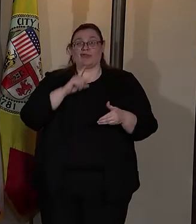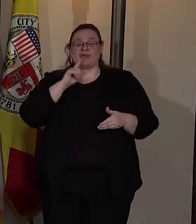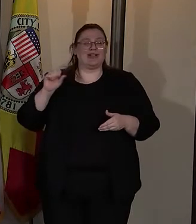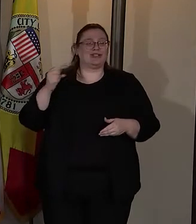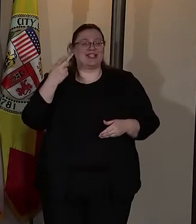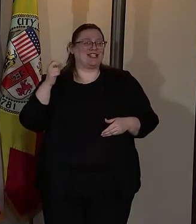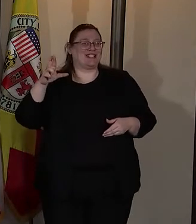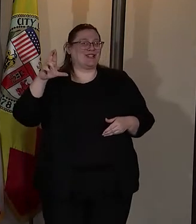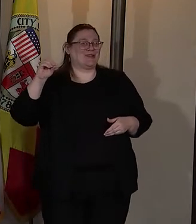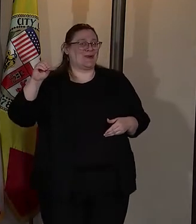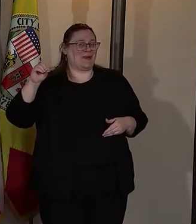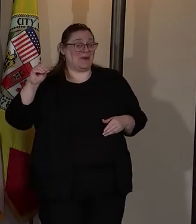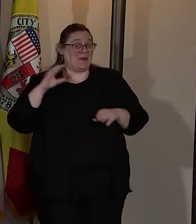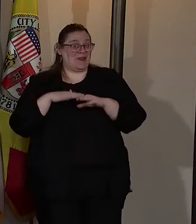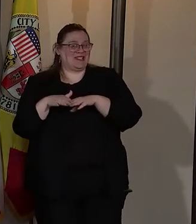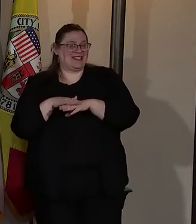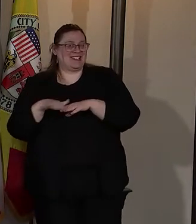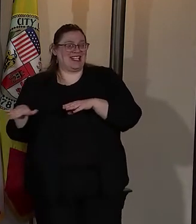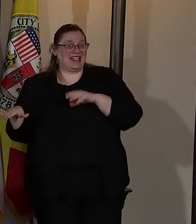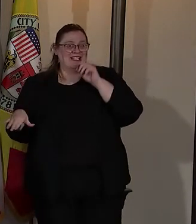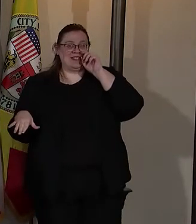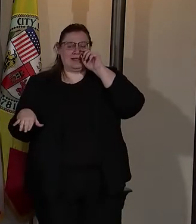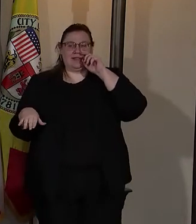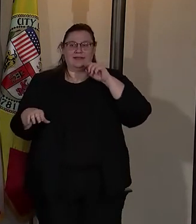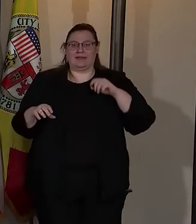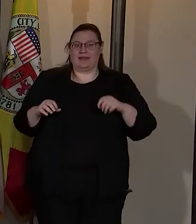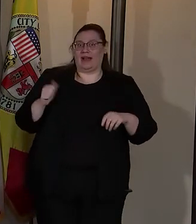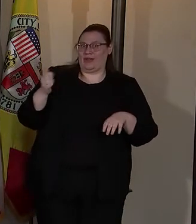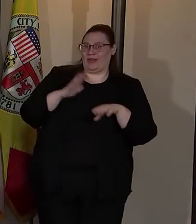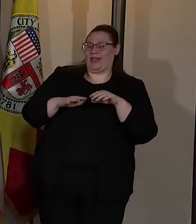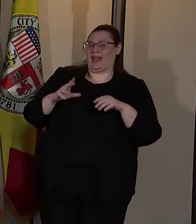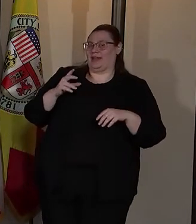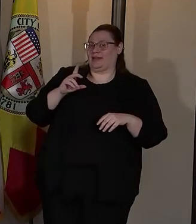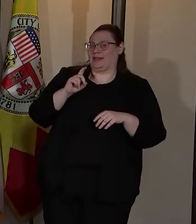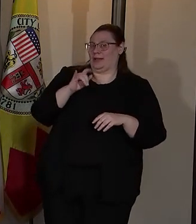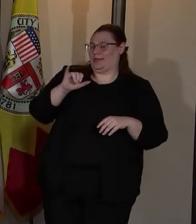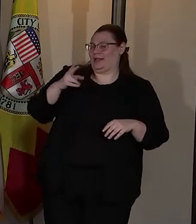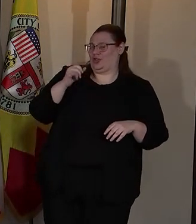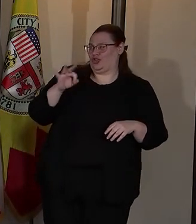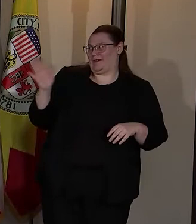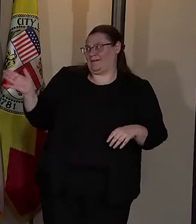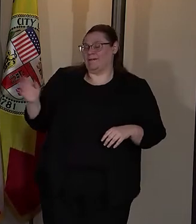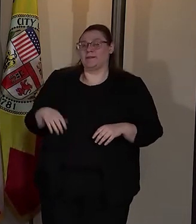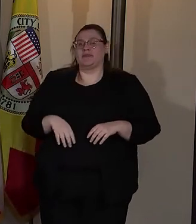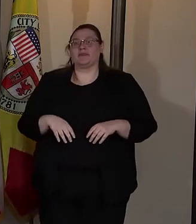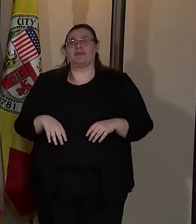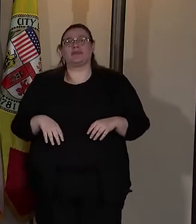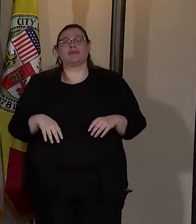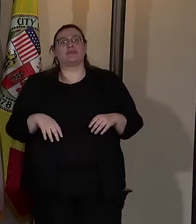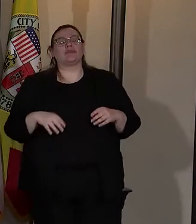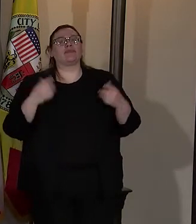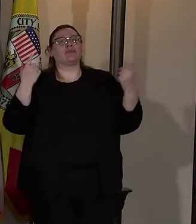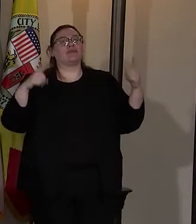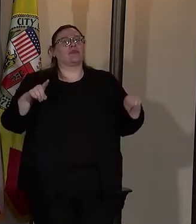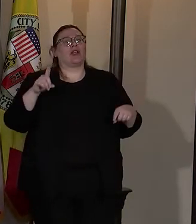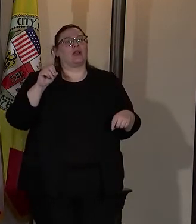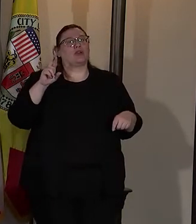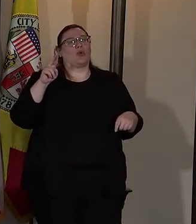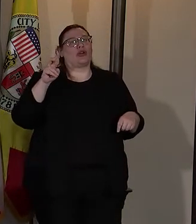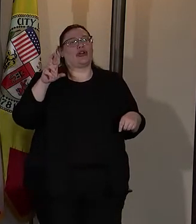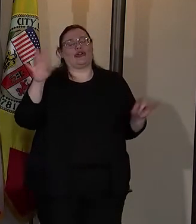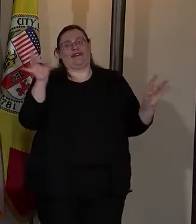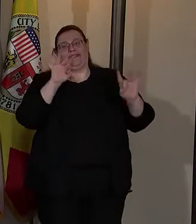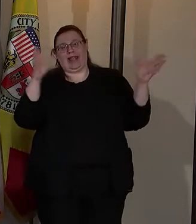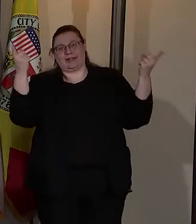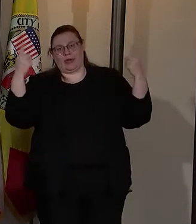on this stage outside from Deputy Chief Tinkeridis. Right after the Dorner fiasco,